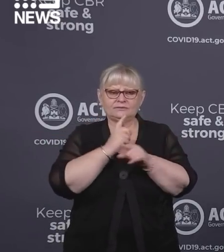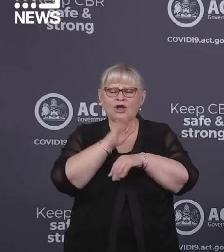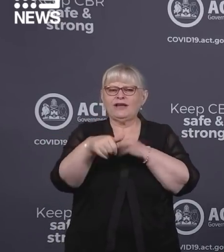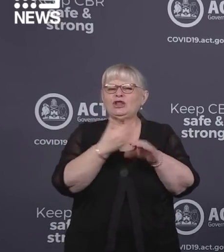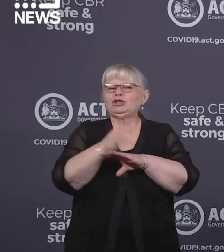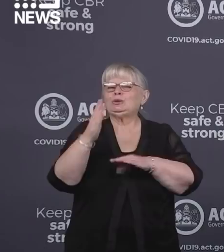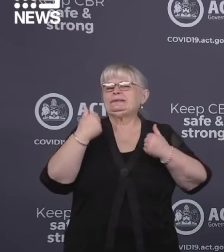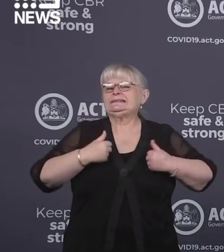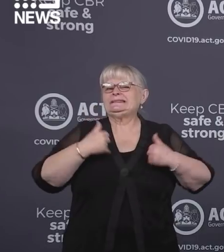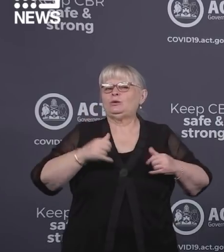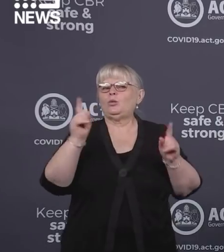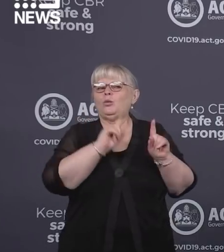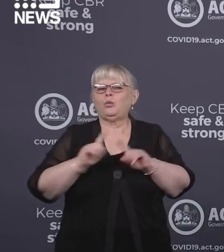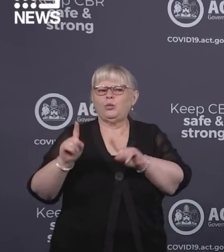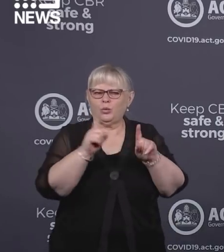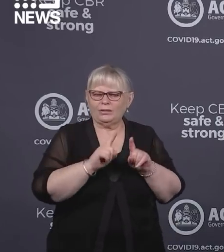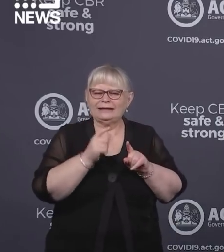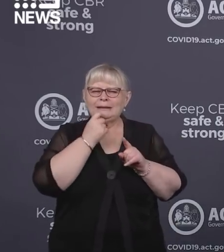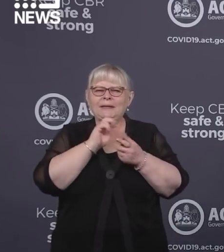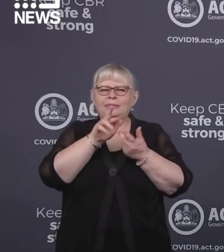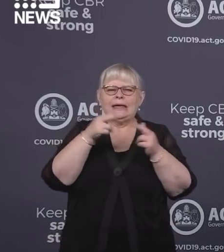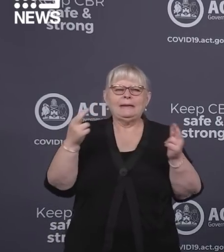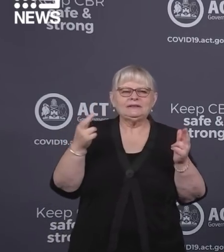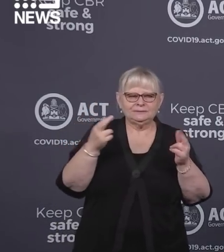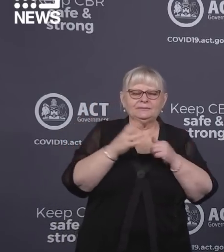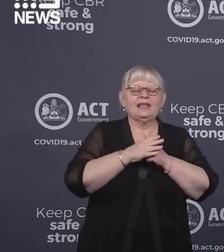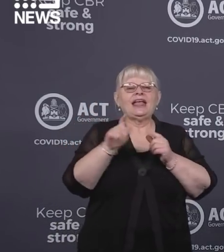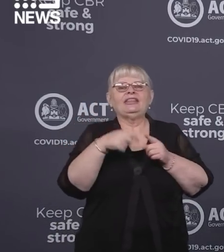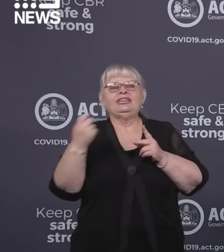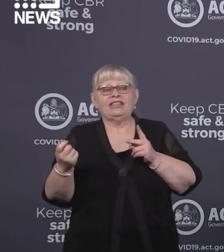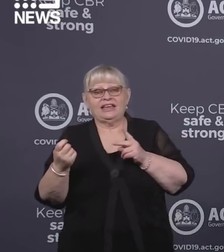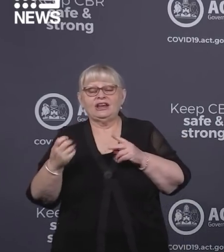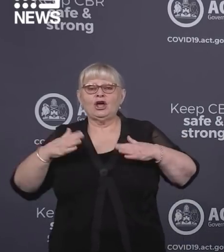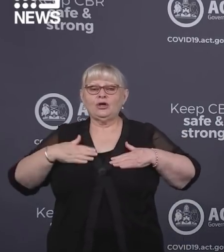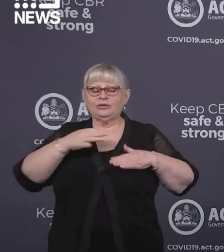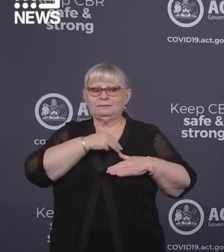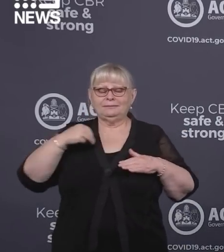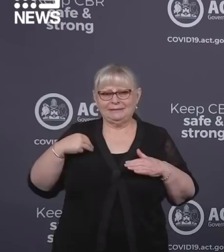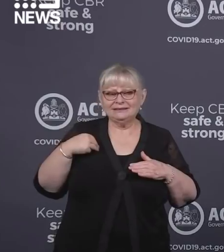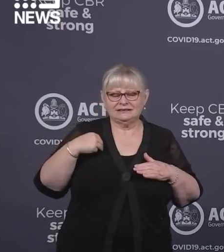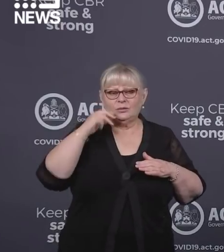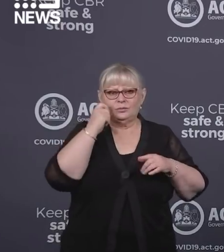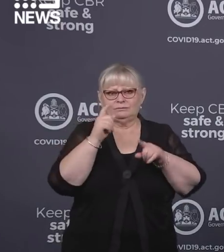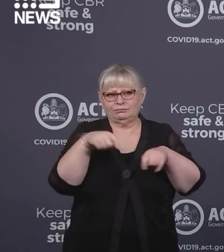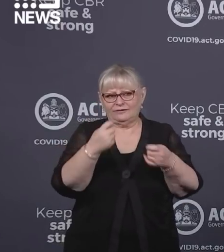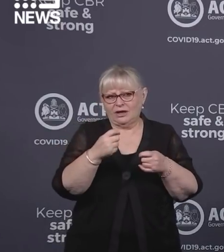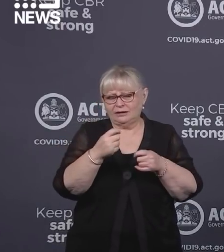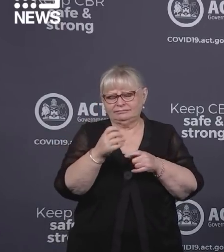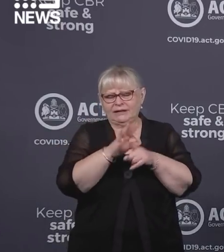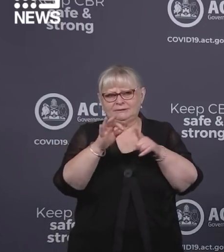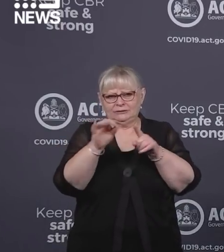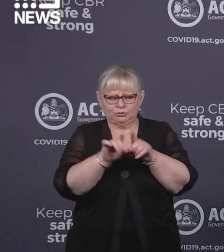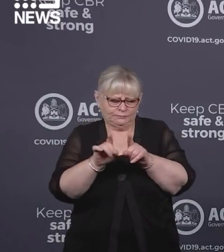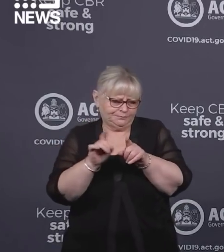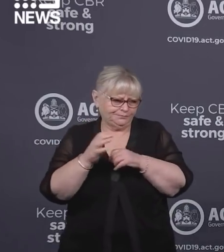the new cases and the epidemiology. Following Dr Coleman, Health Minister Rachel Stephen-Smith will provide a further